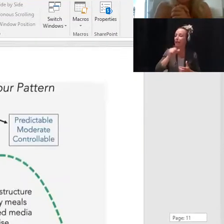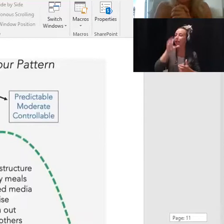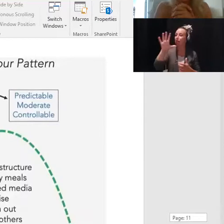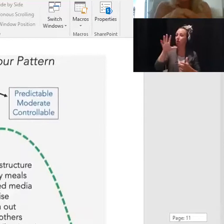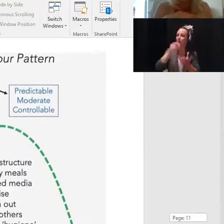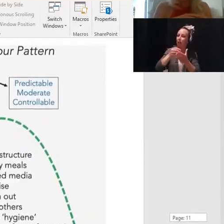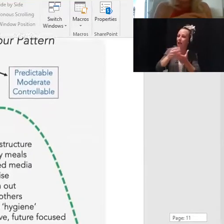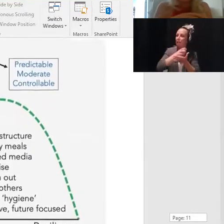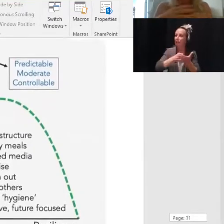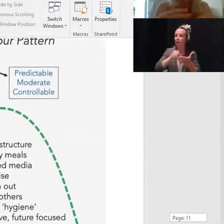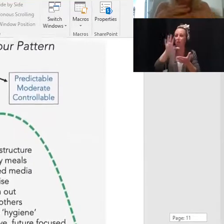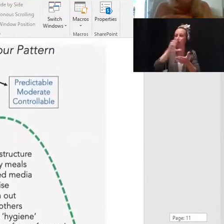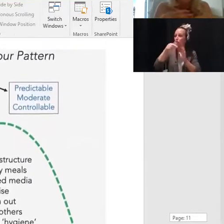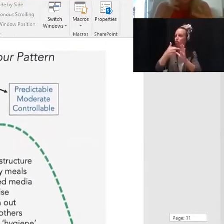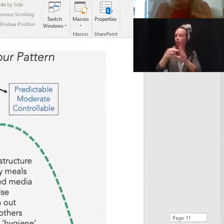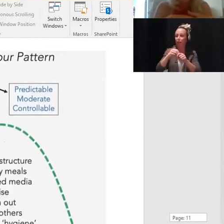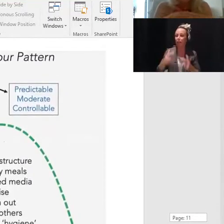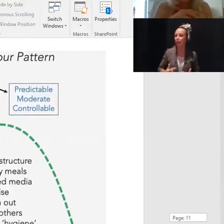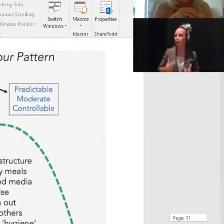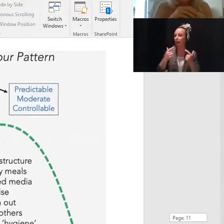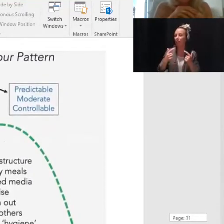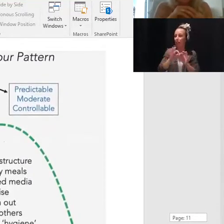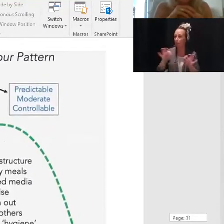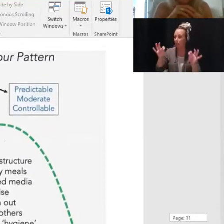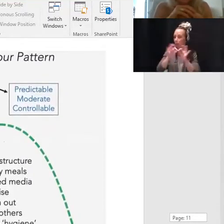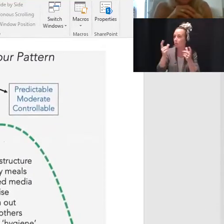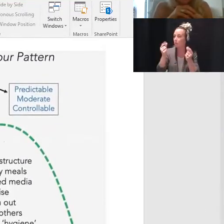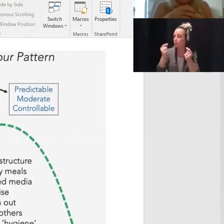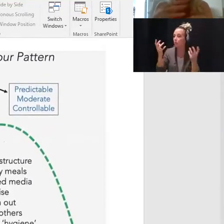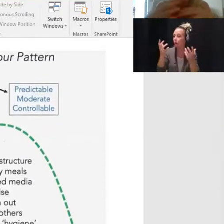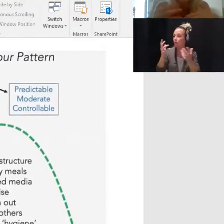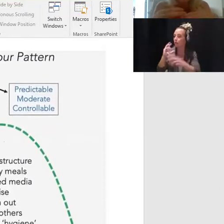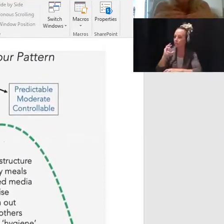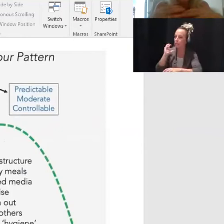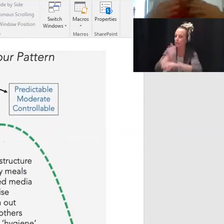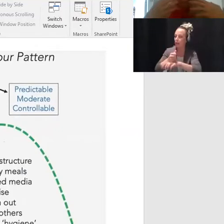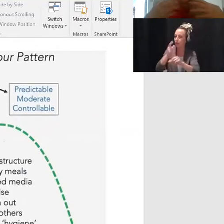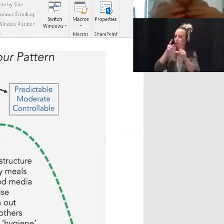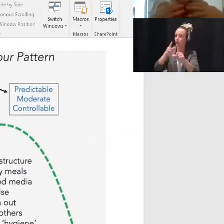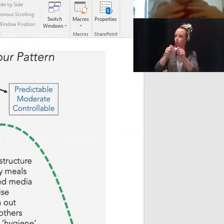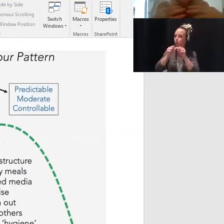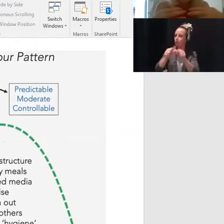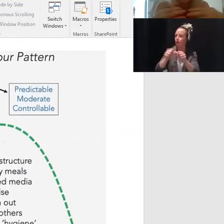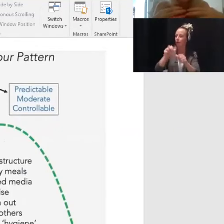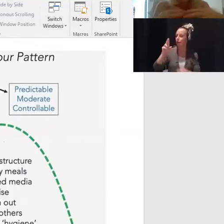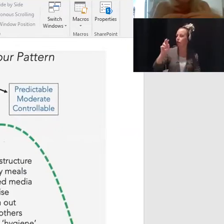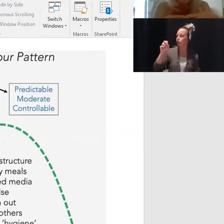status, or your roles in life is to really set a goal of staying regulated. What I mean by that is self